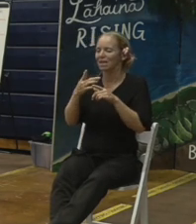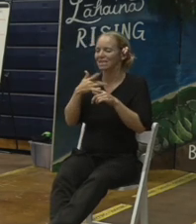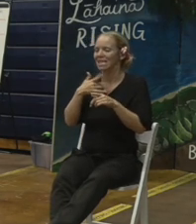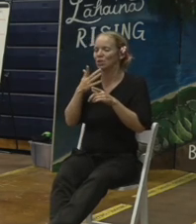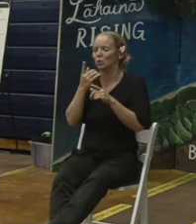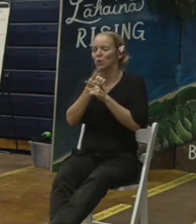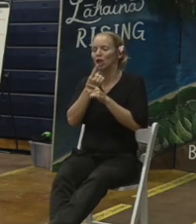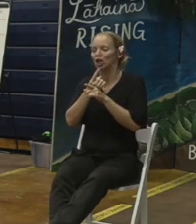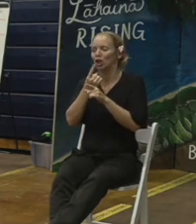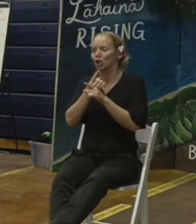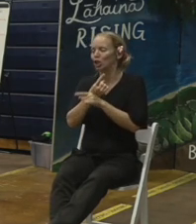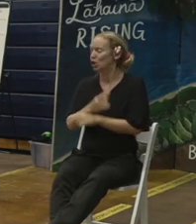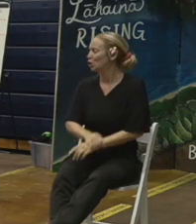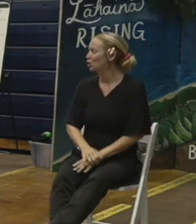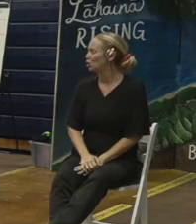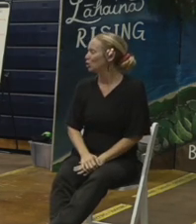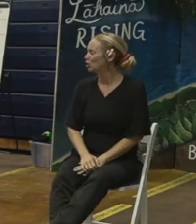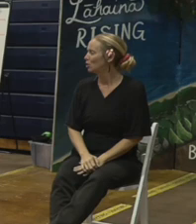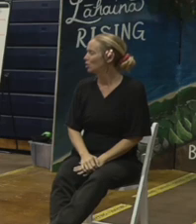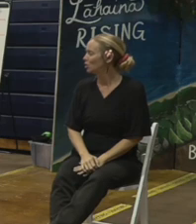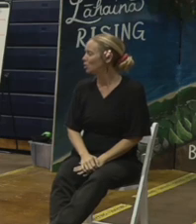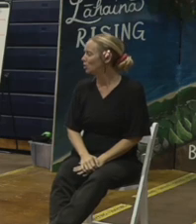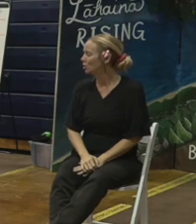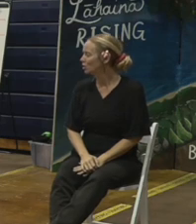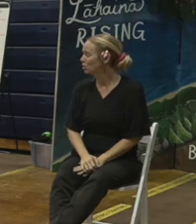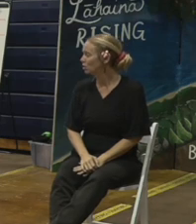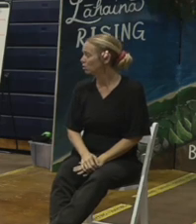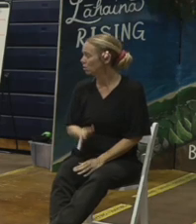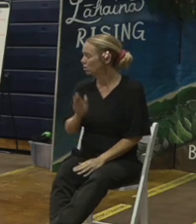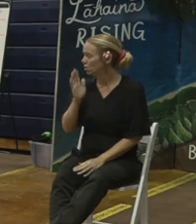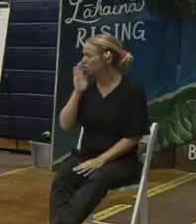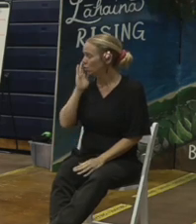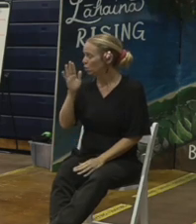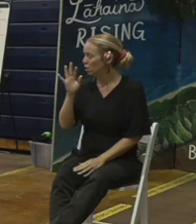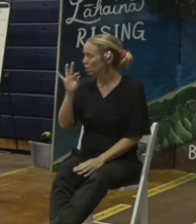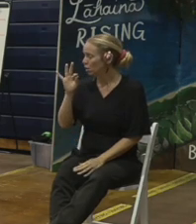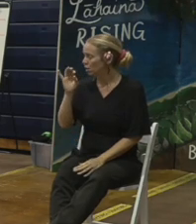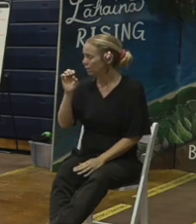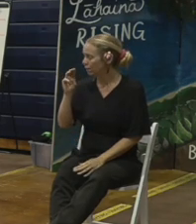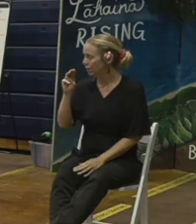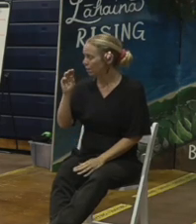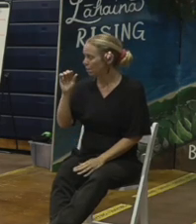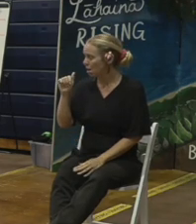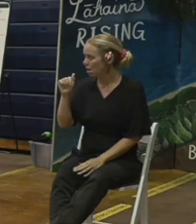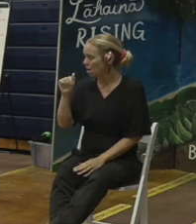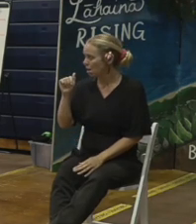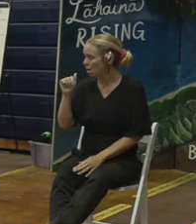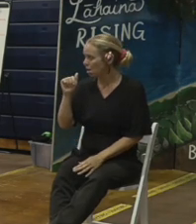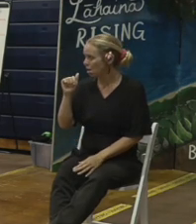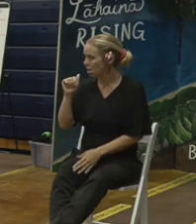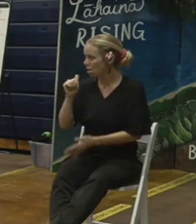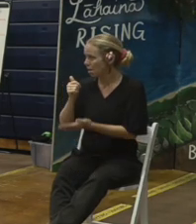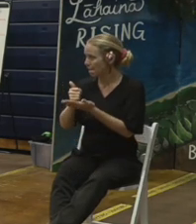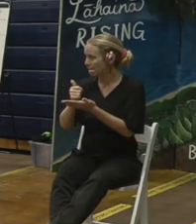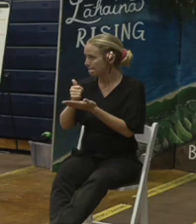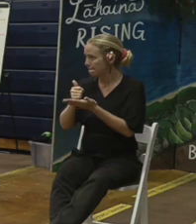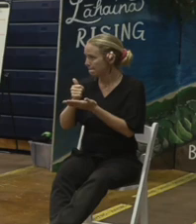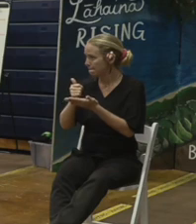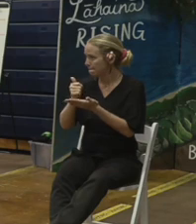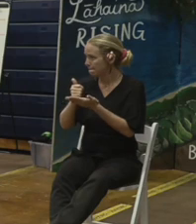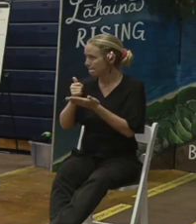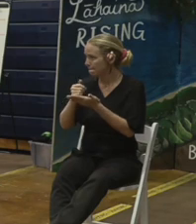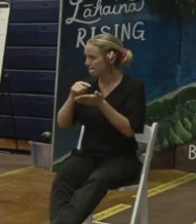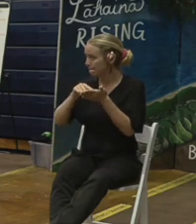or actually it's for FEMA will FEMA help Hawaii pay for the final disposition of the action debris